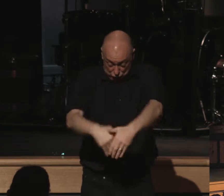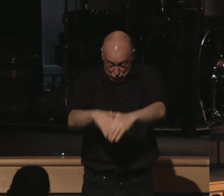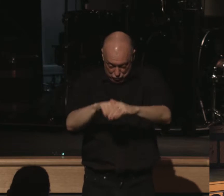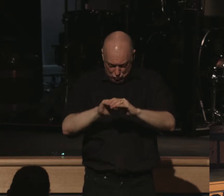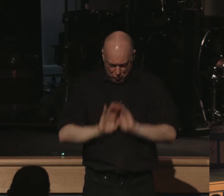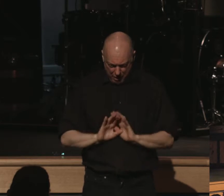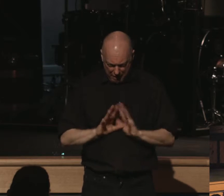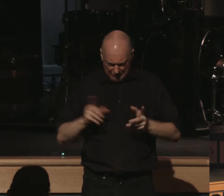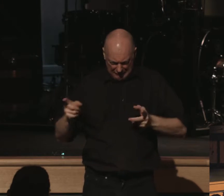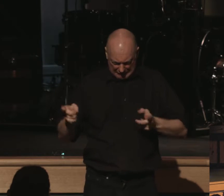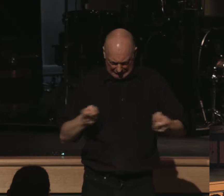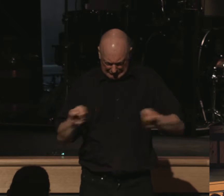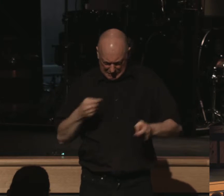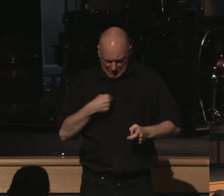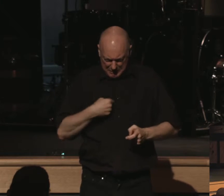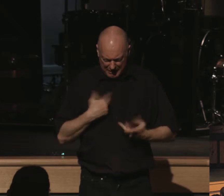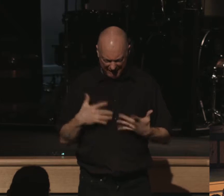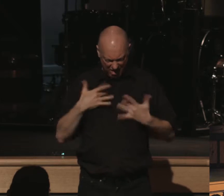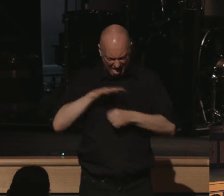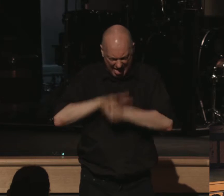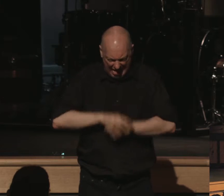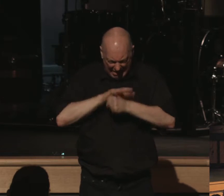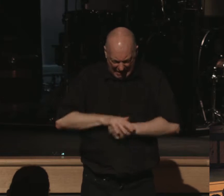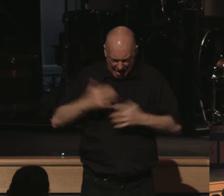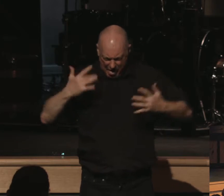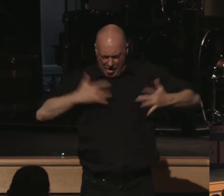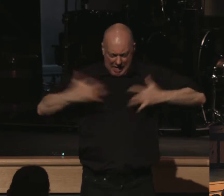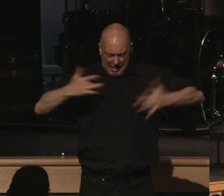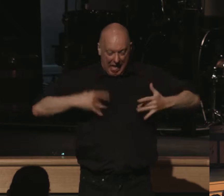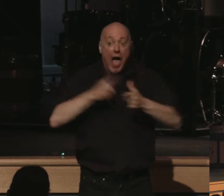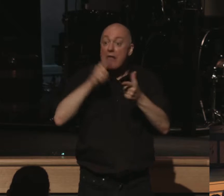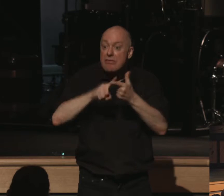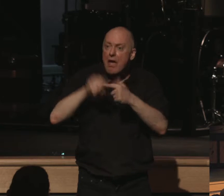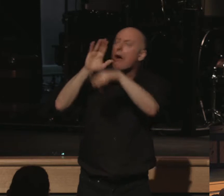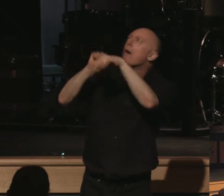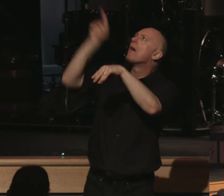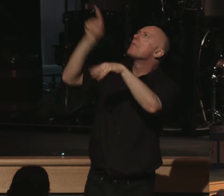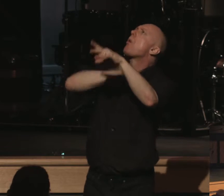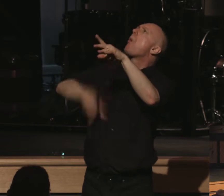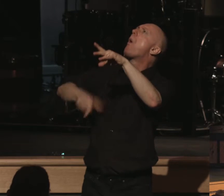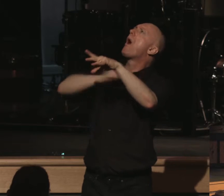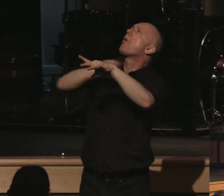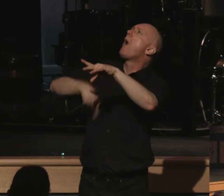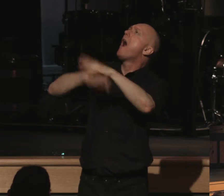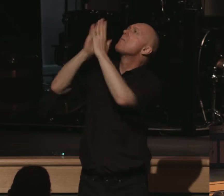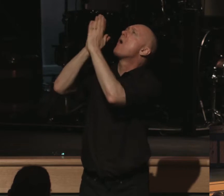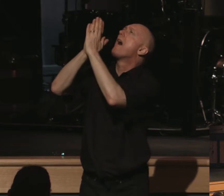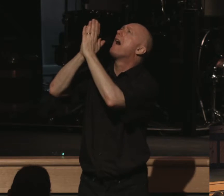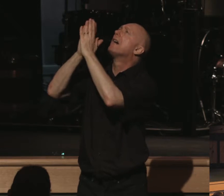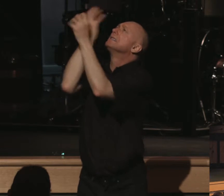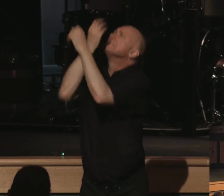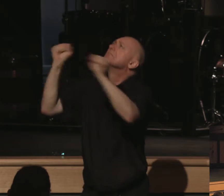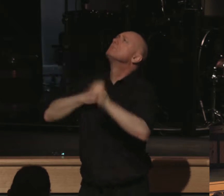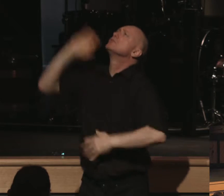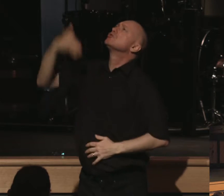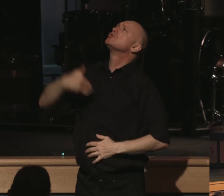hold of me. I suffered distress and anguish. And then I called on the name of the Lord. Oh Lord, I pray, deliver my soul.